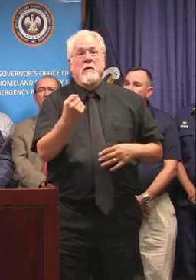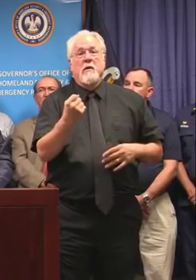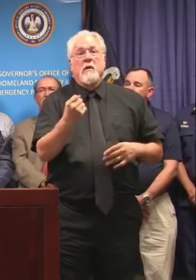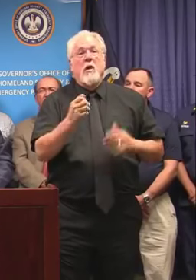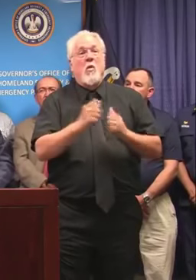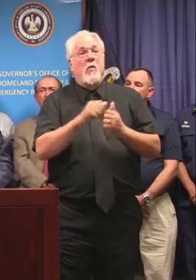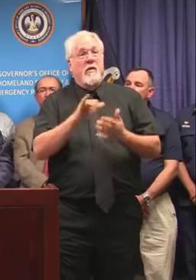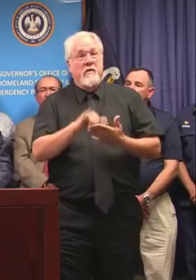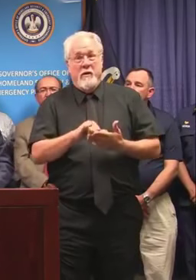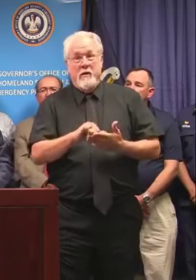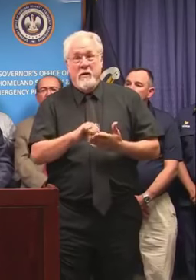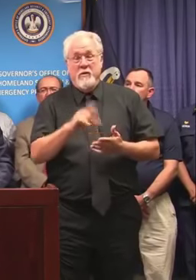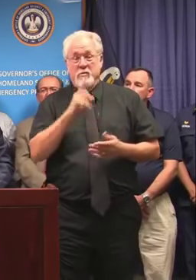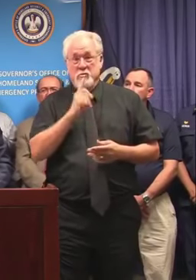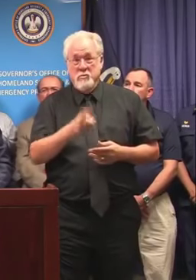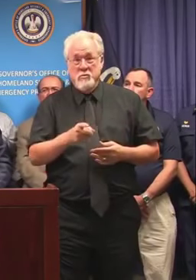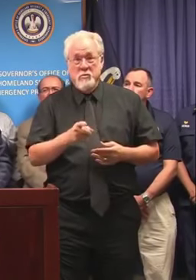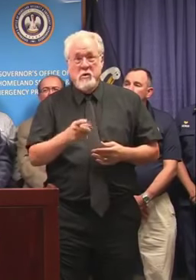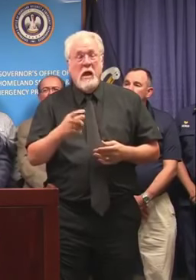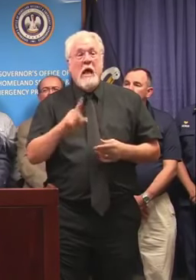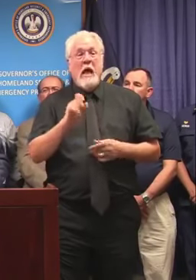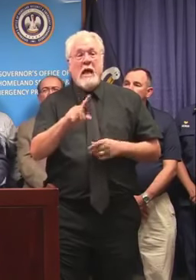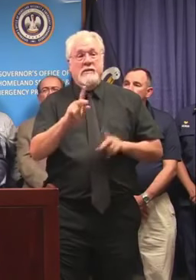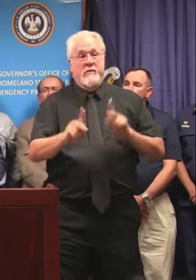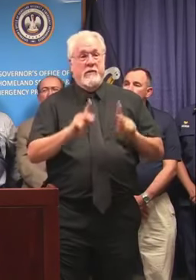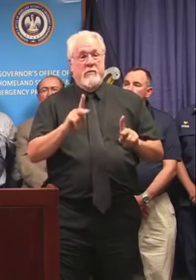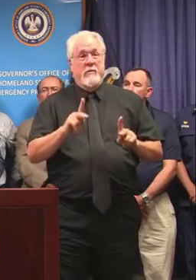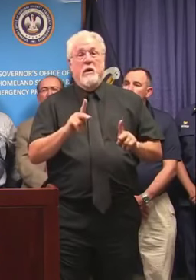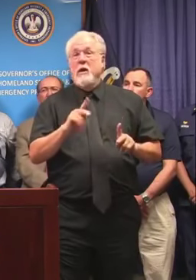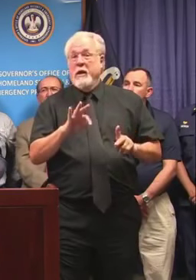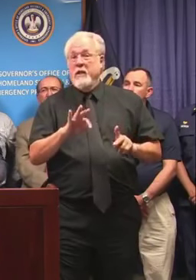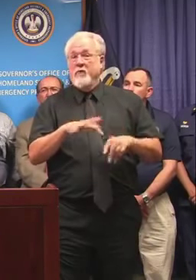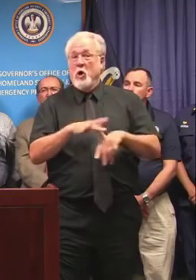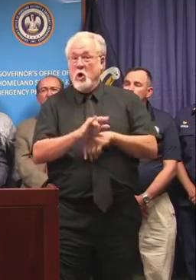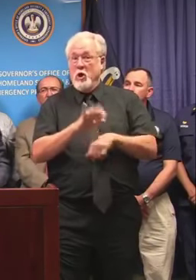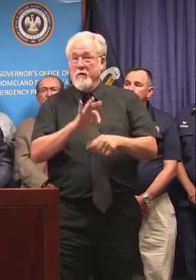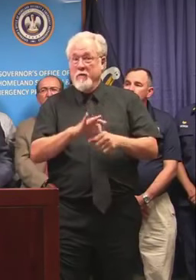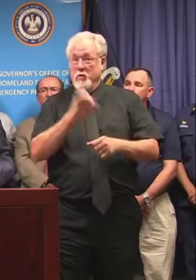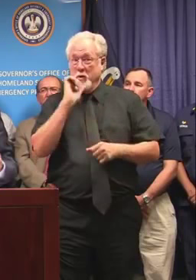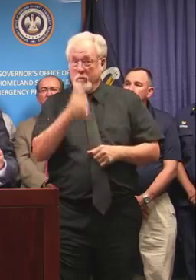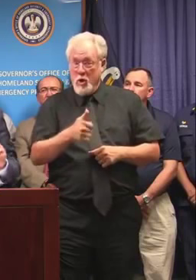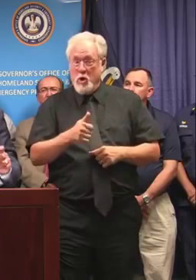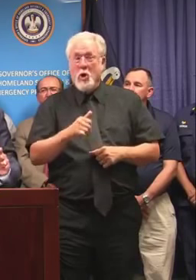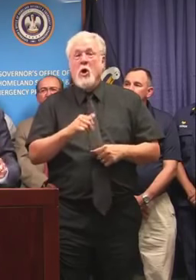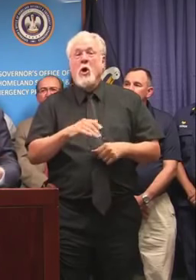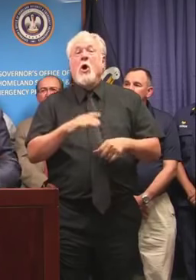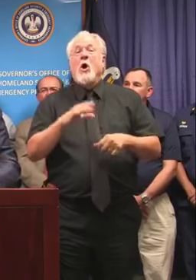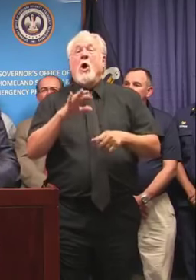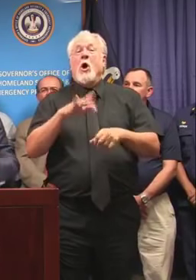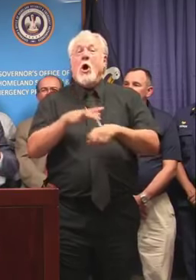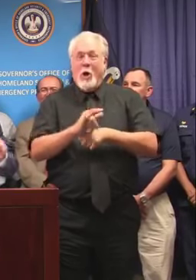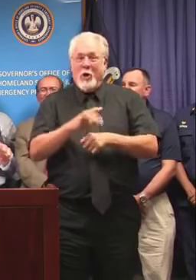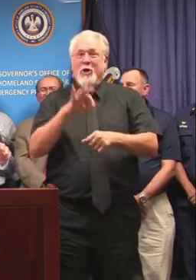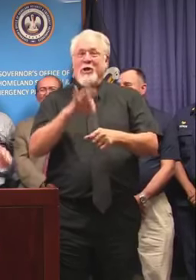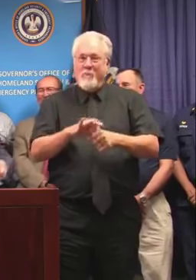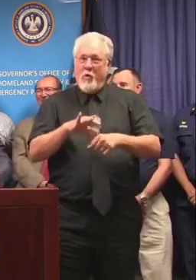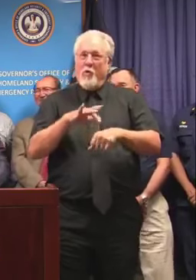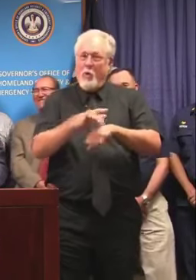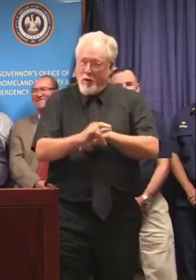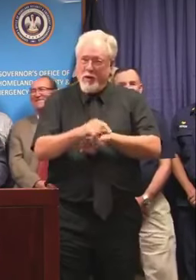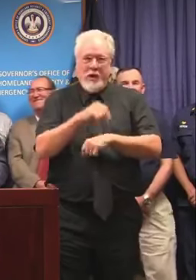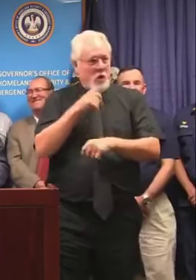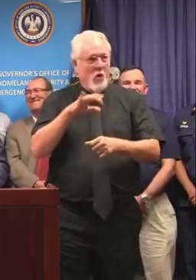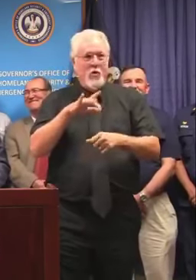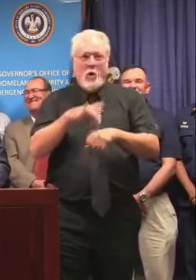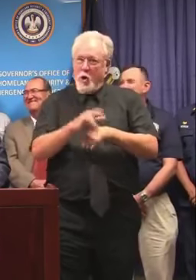With that being the case, we're asking people, if you're going to early vote tomorrow, early vote early. Don't early vote late